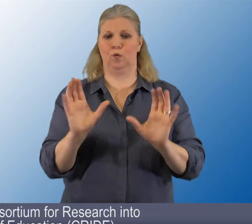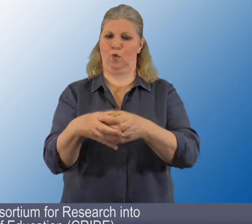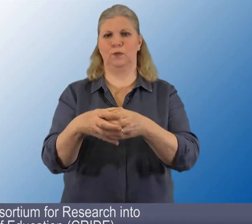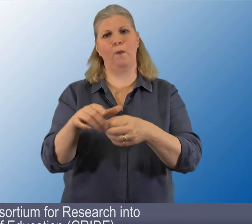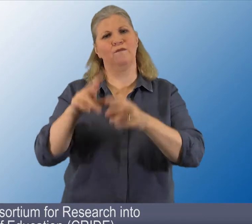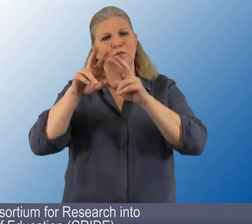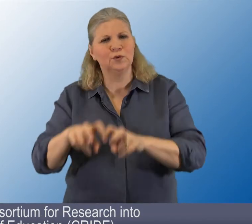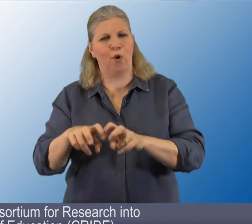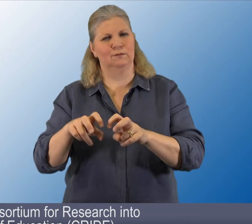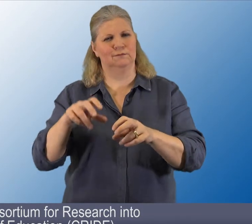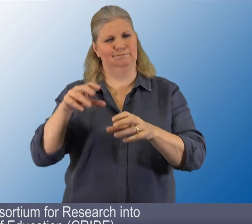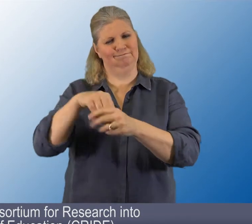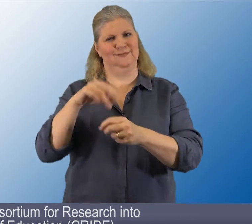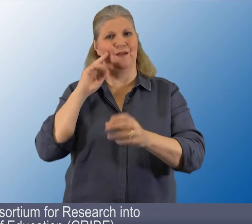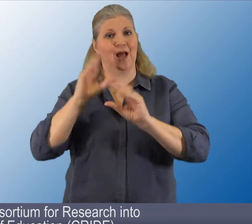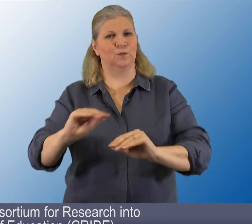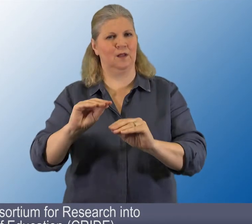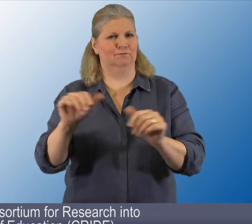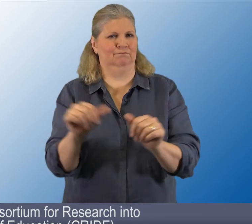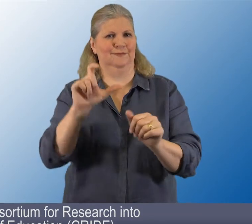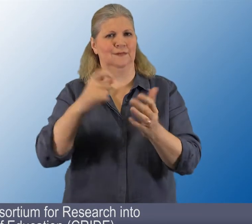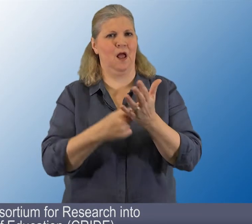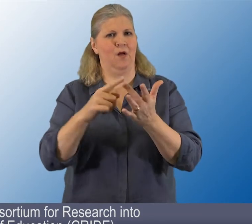Research into Deaf Education, C-R-I-D-E.